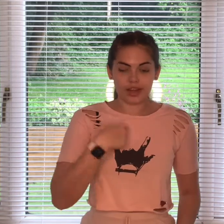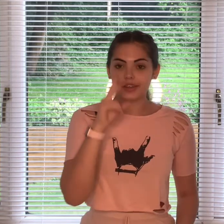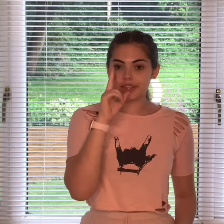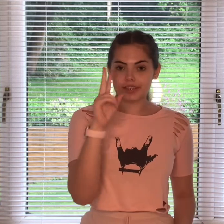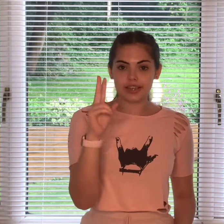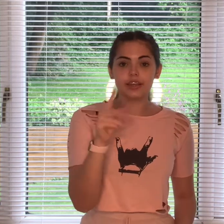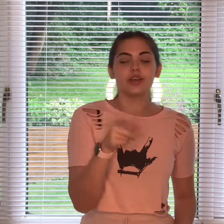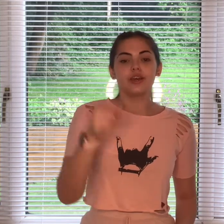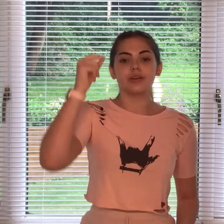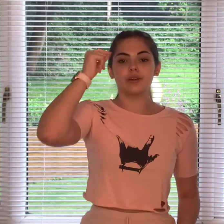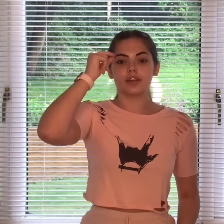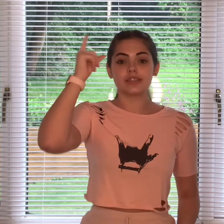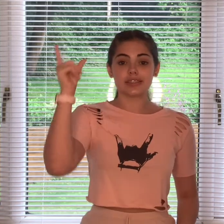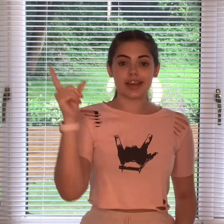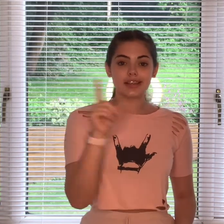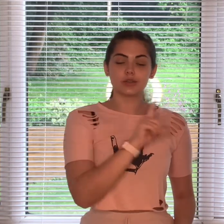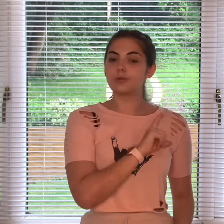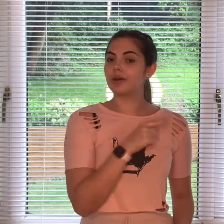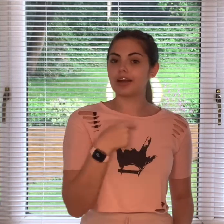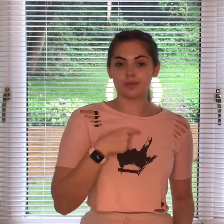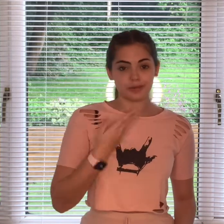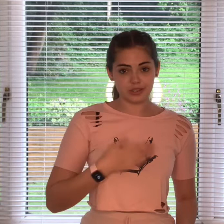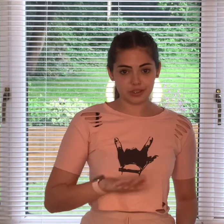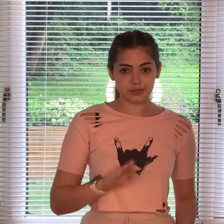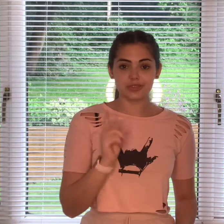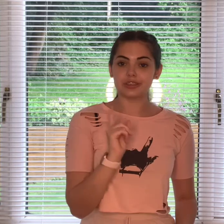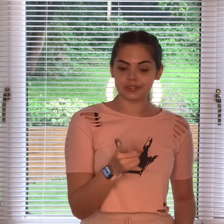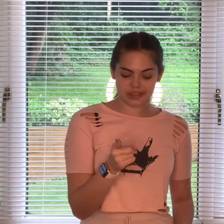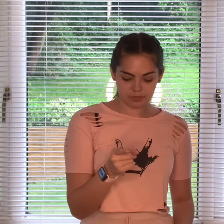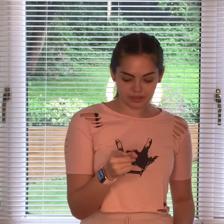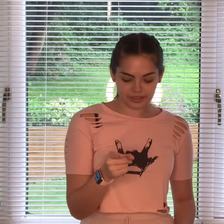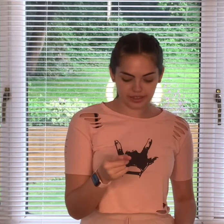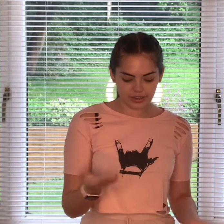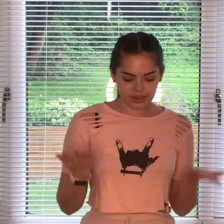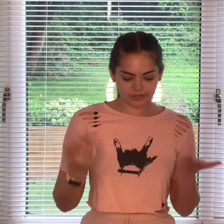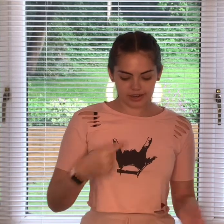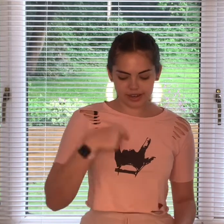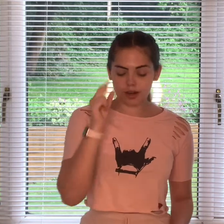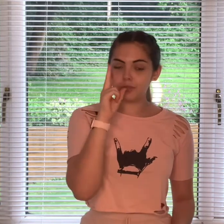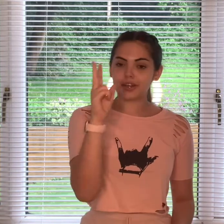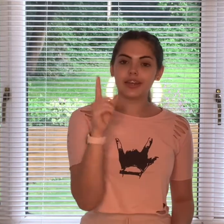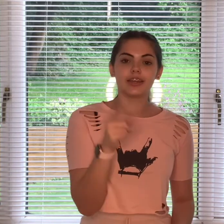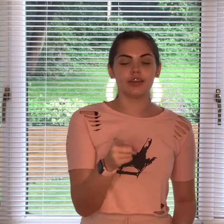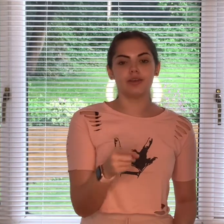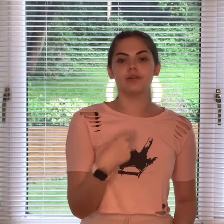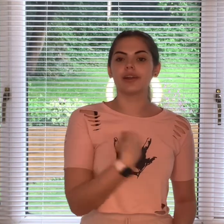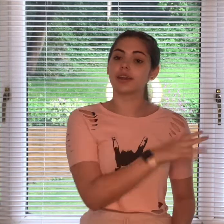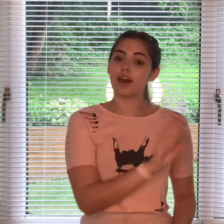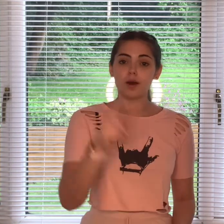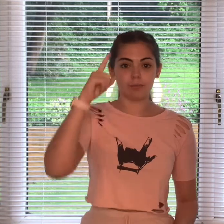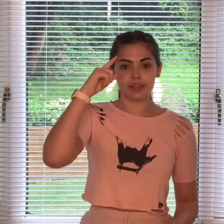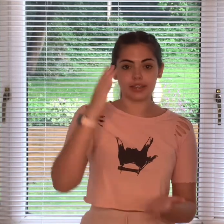could see you'd understand why I want you so desperately right now I'm looking at you and I can't believe